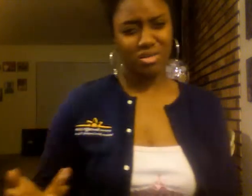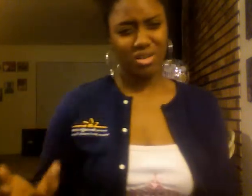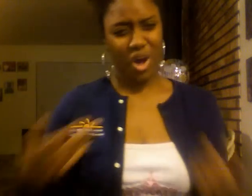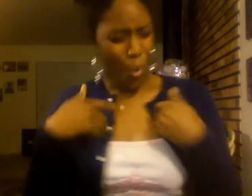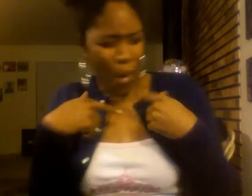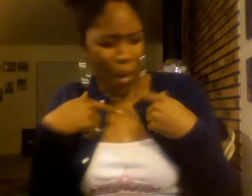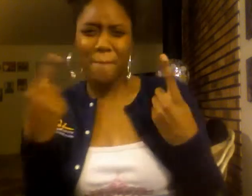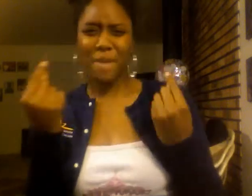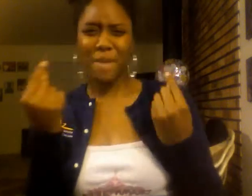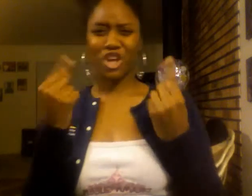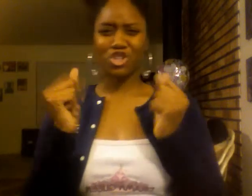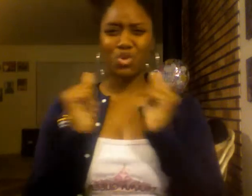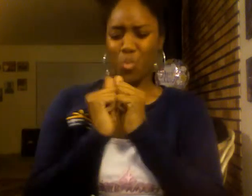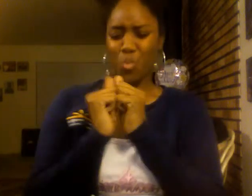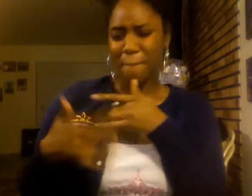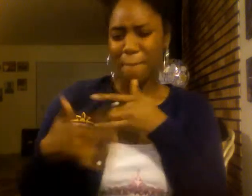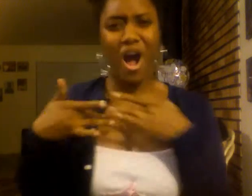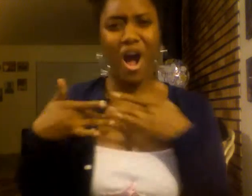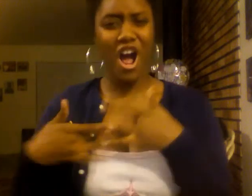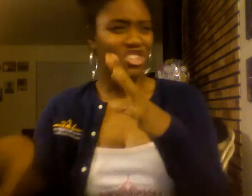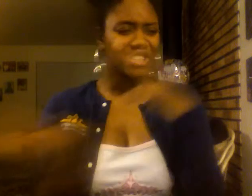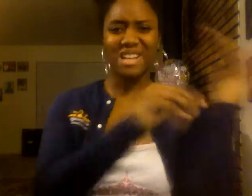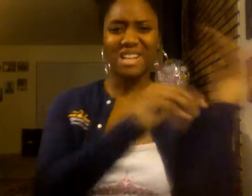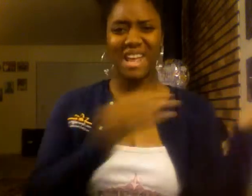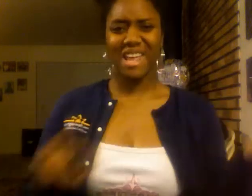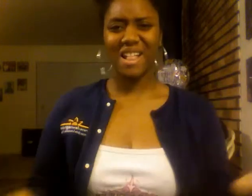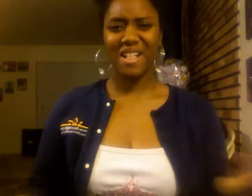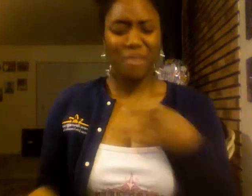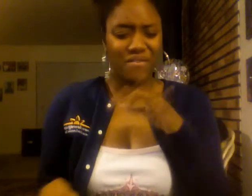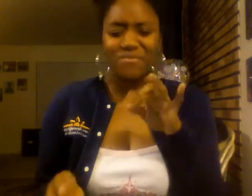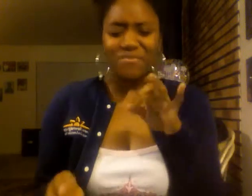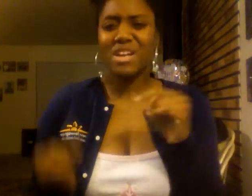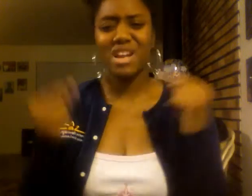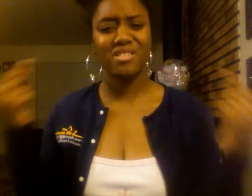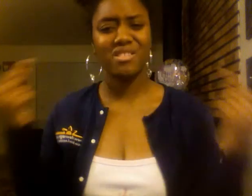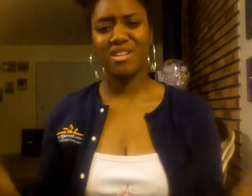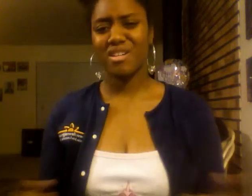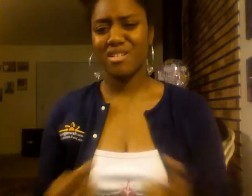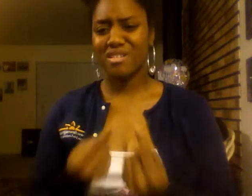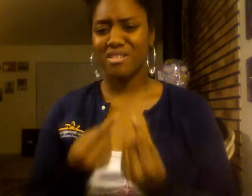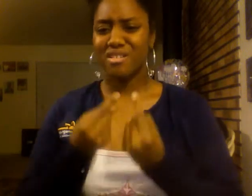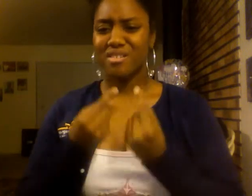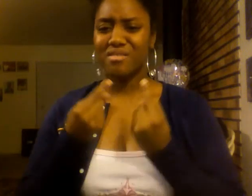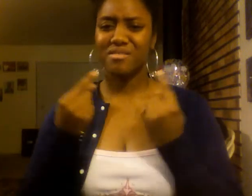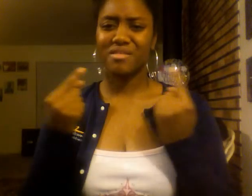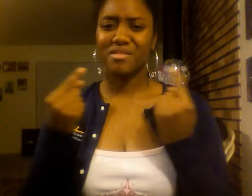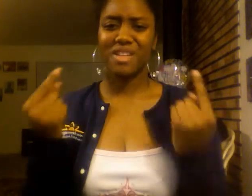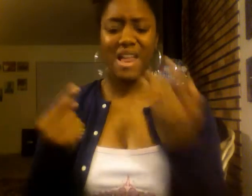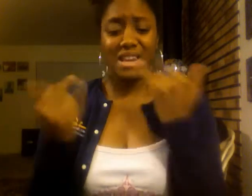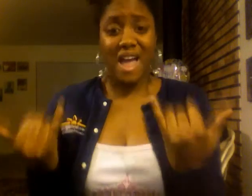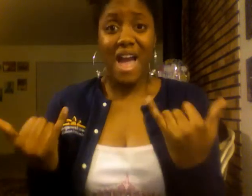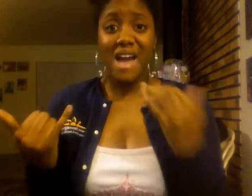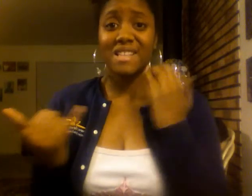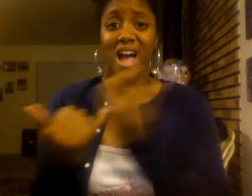What am I to do when my heart says leave? But my feet won't move. And today is our